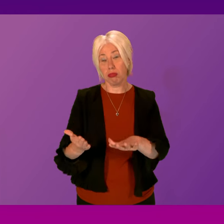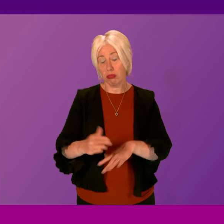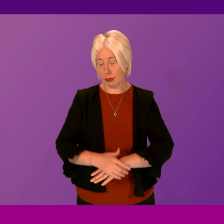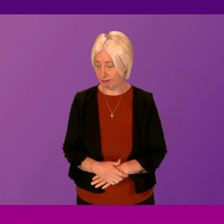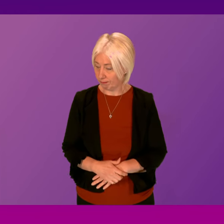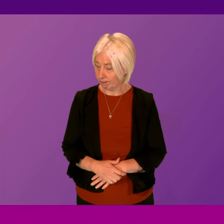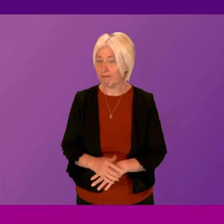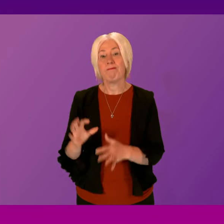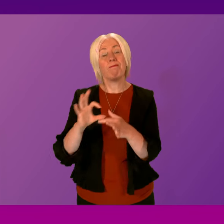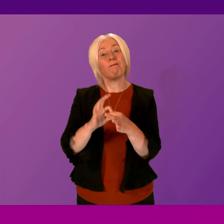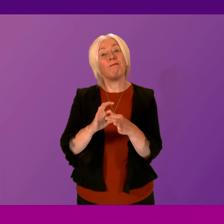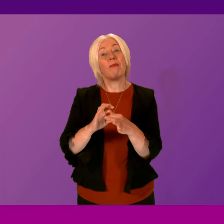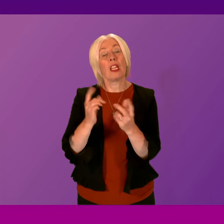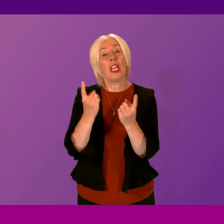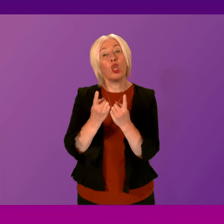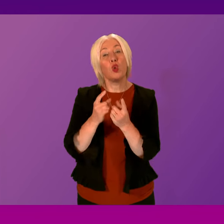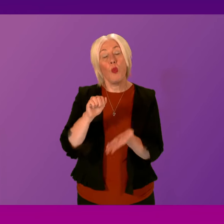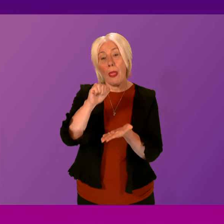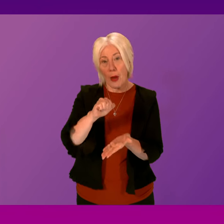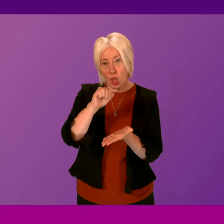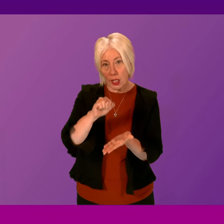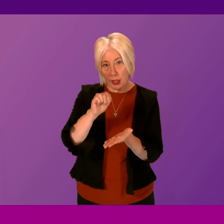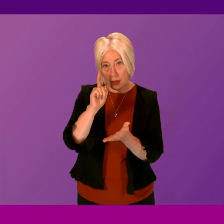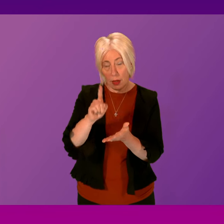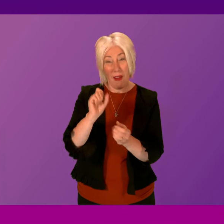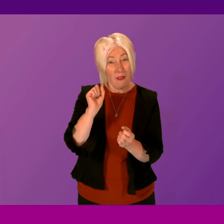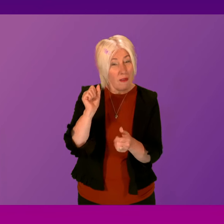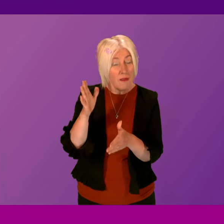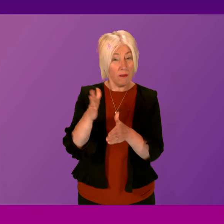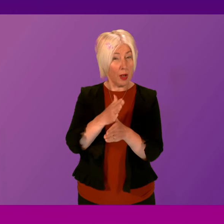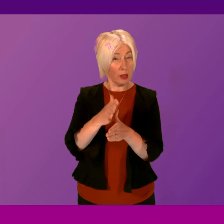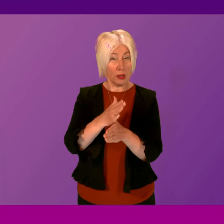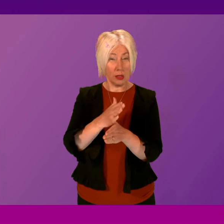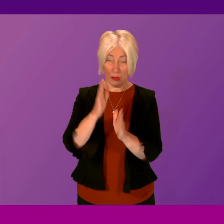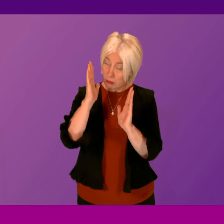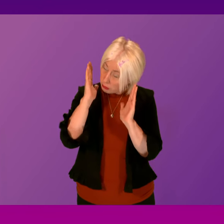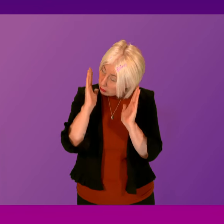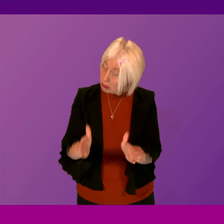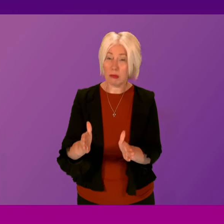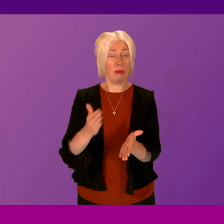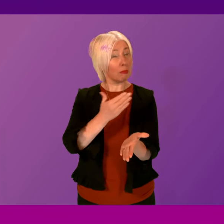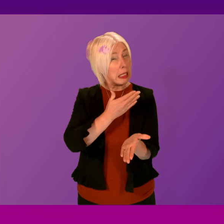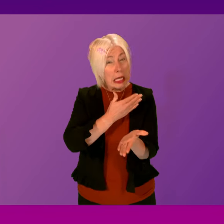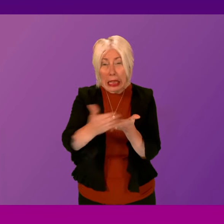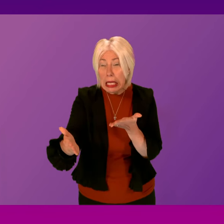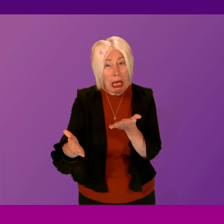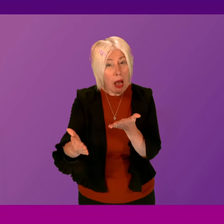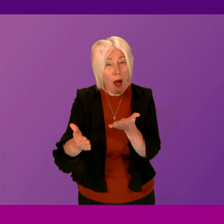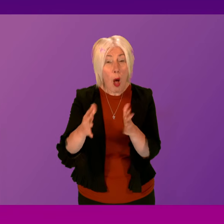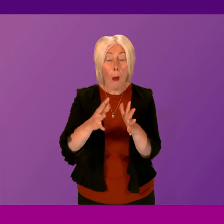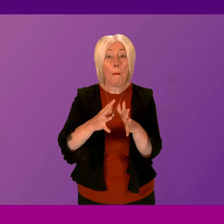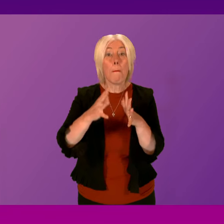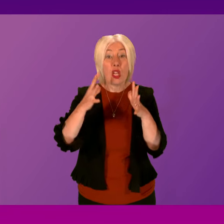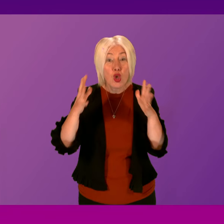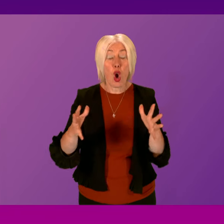to the issues around the budget, first and foremost, let's make it absolutely abundantly clear that the majority